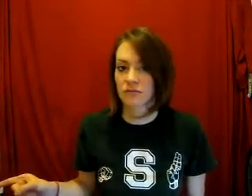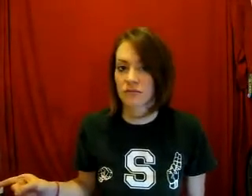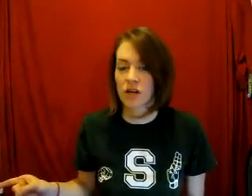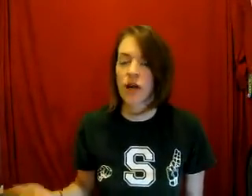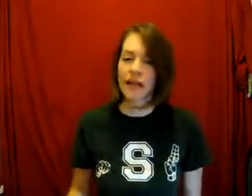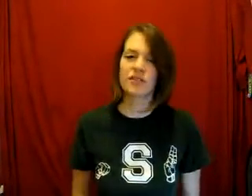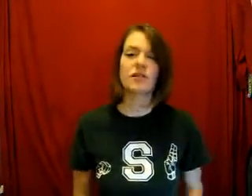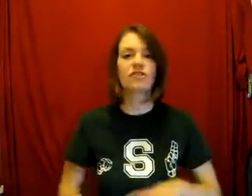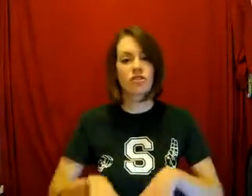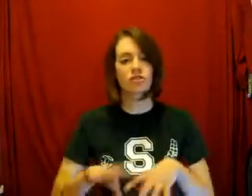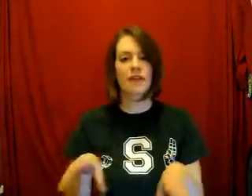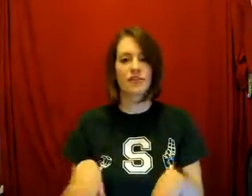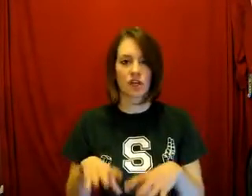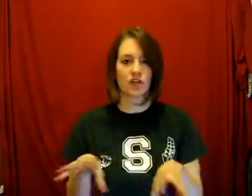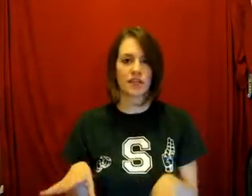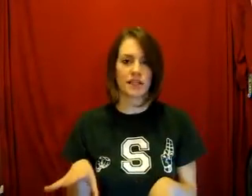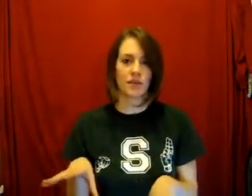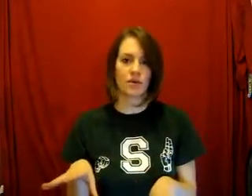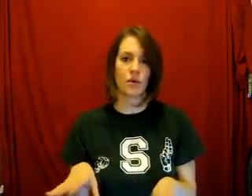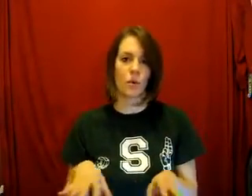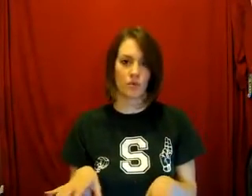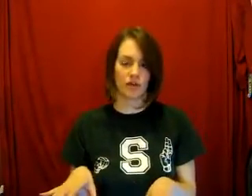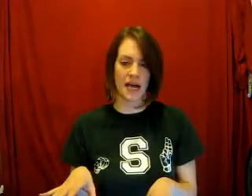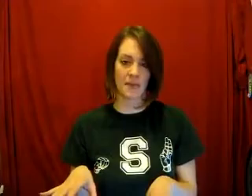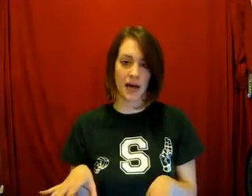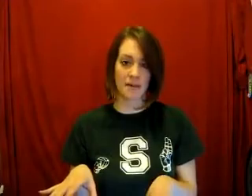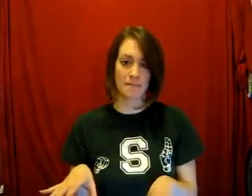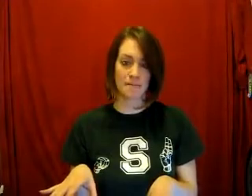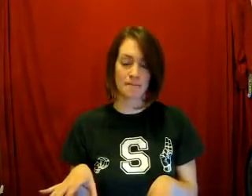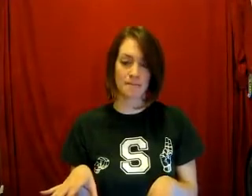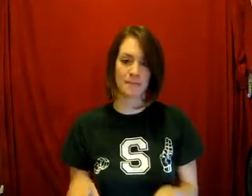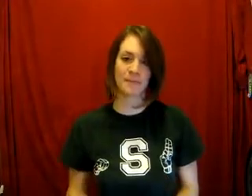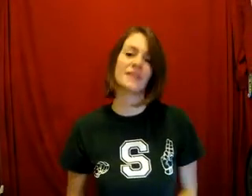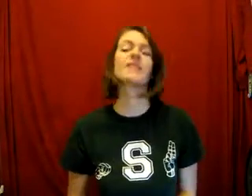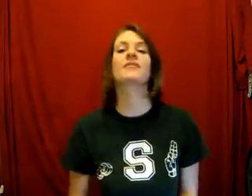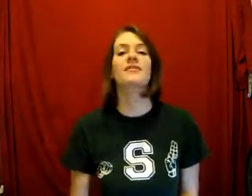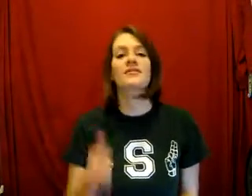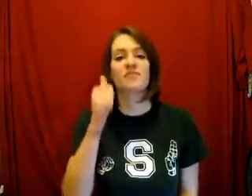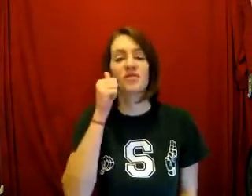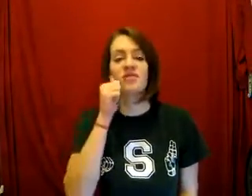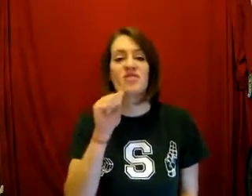Okay? So let's just try the gender signs one more time, okay? Okay?